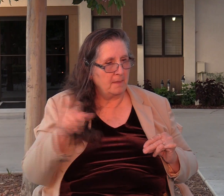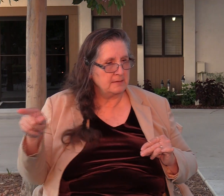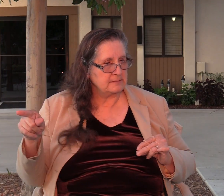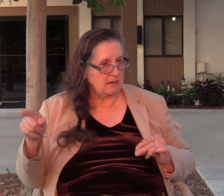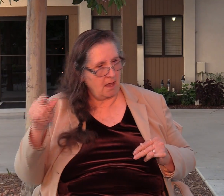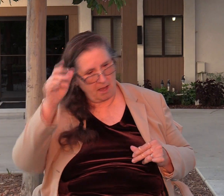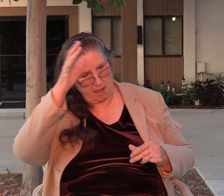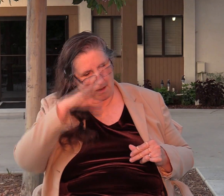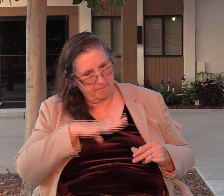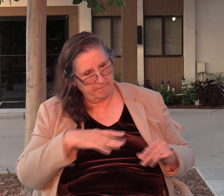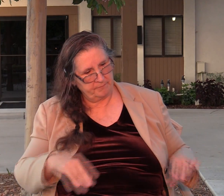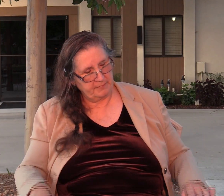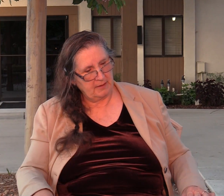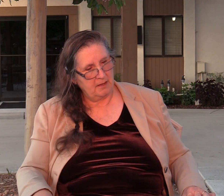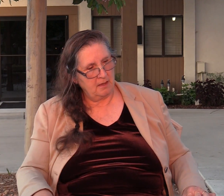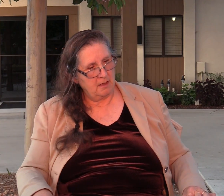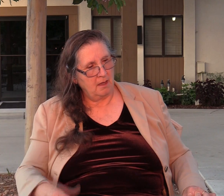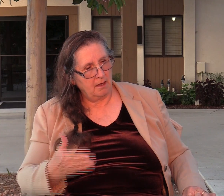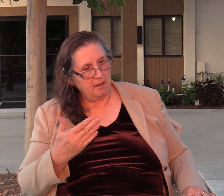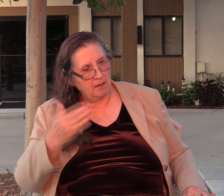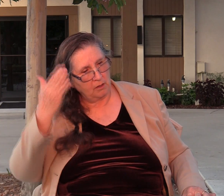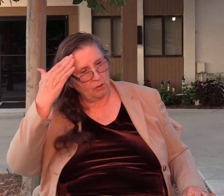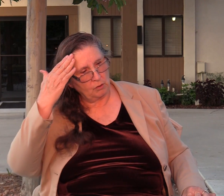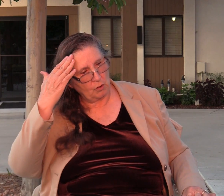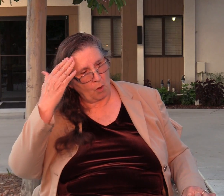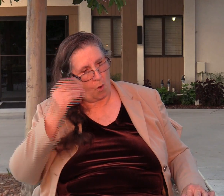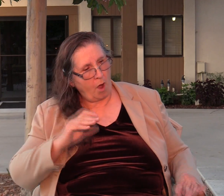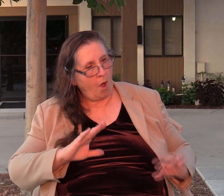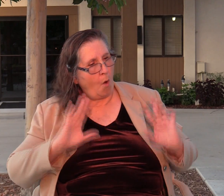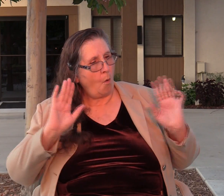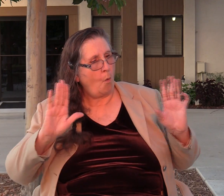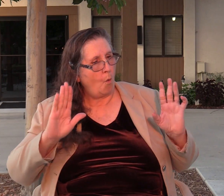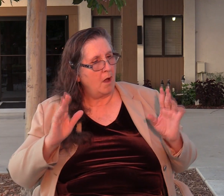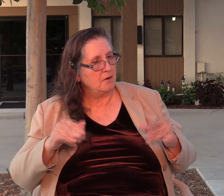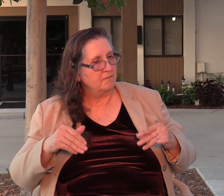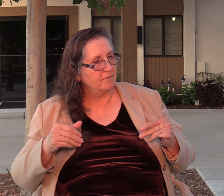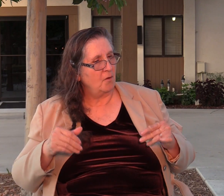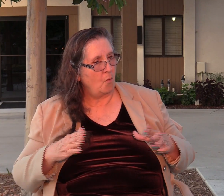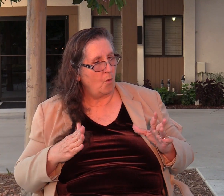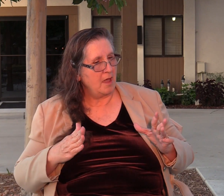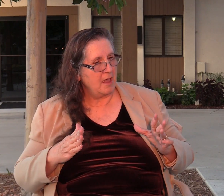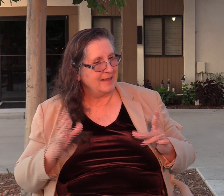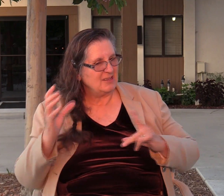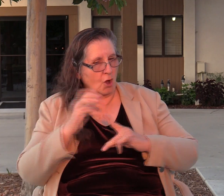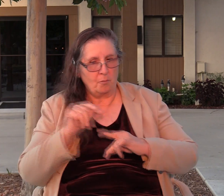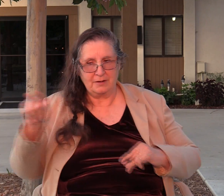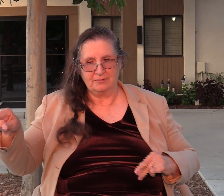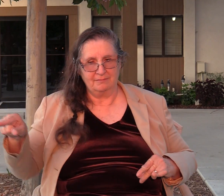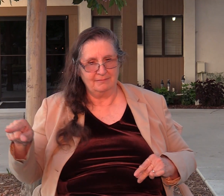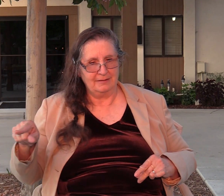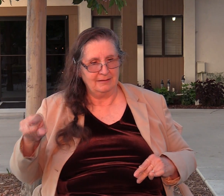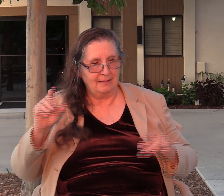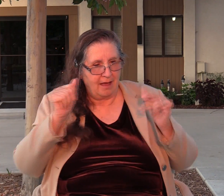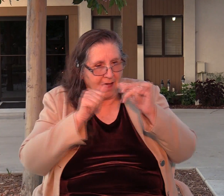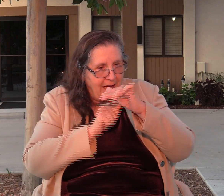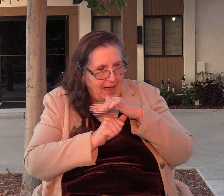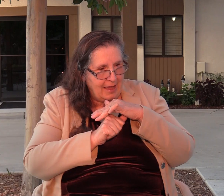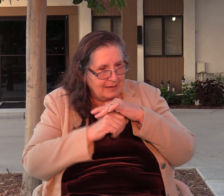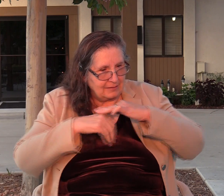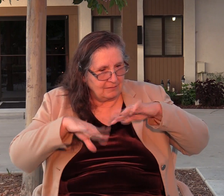He tells Abimelech, Hey, you know what? A great way to get back is to ambush these guys. He says, Just go duck down and hide in the fields and when they come